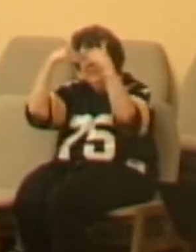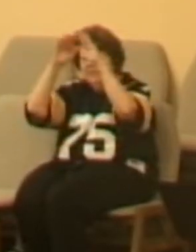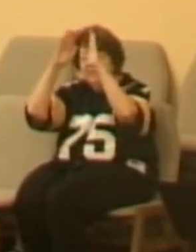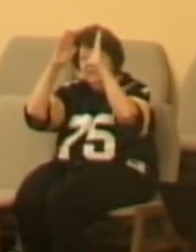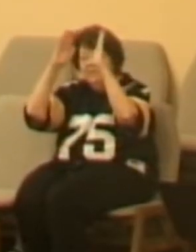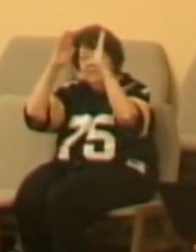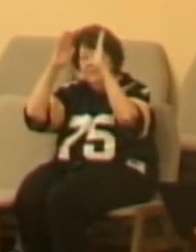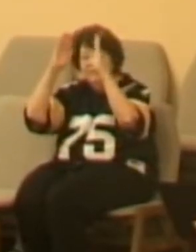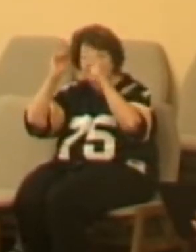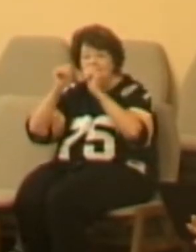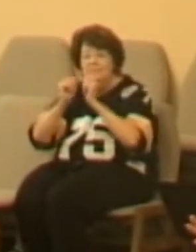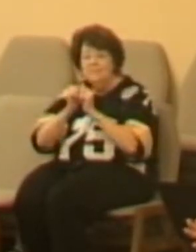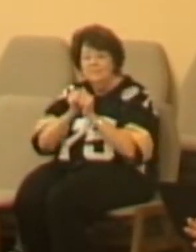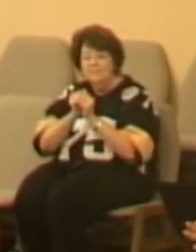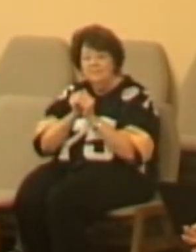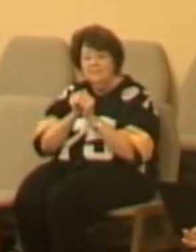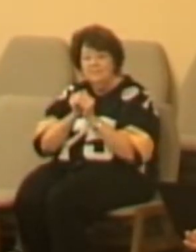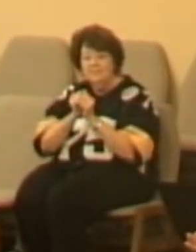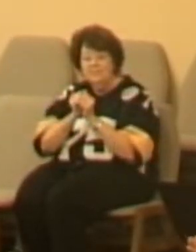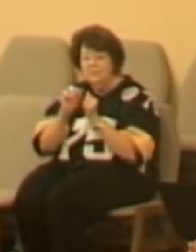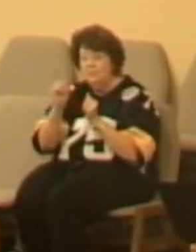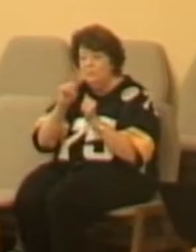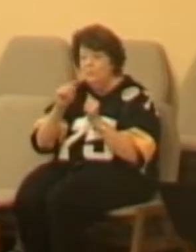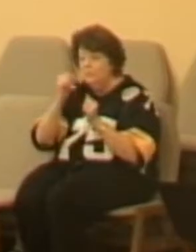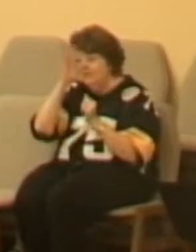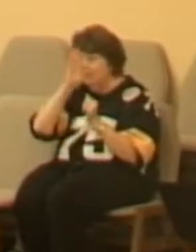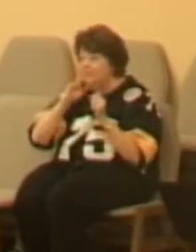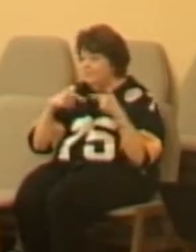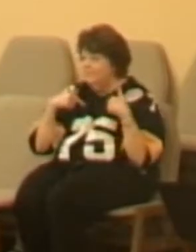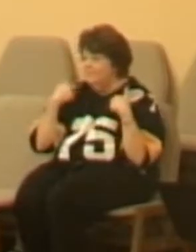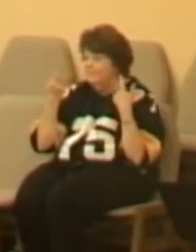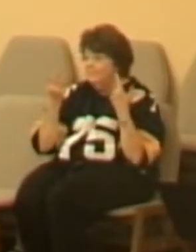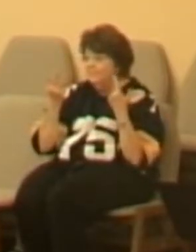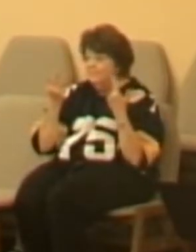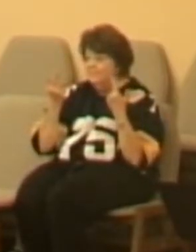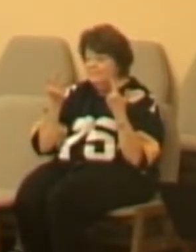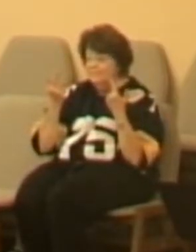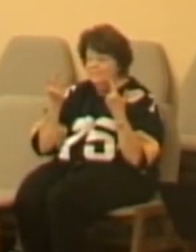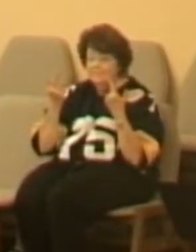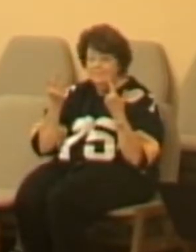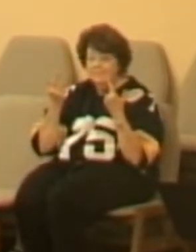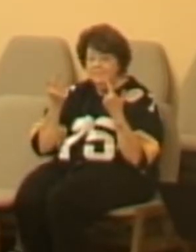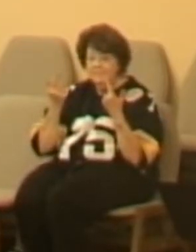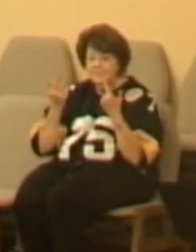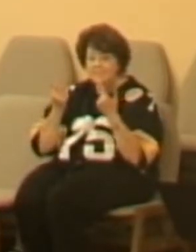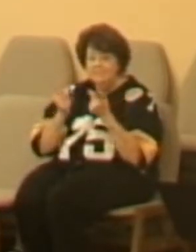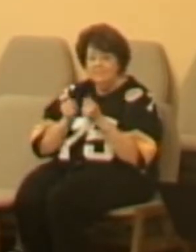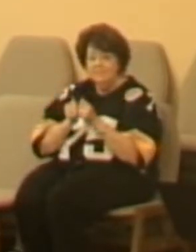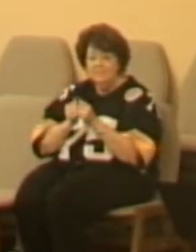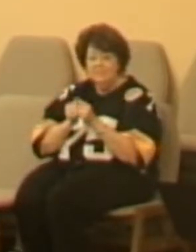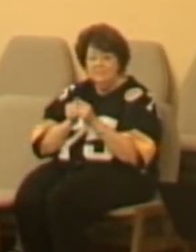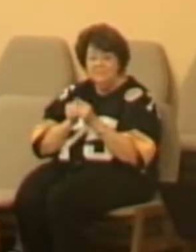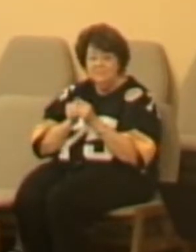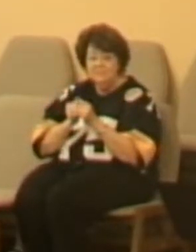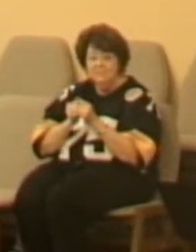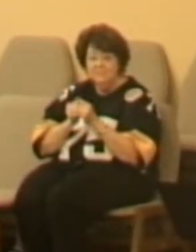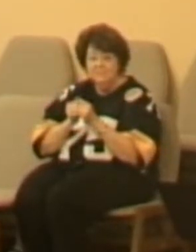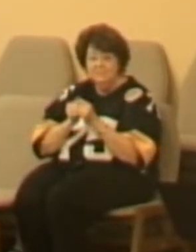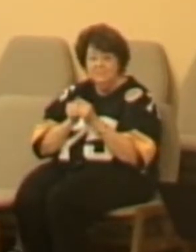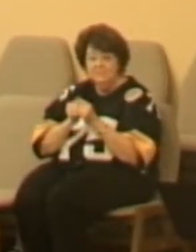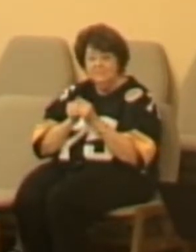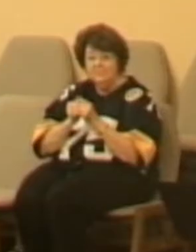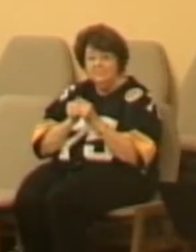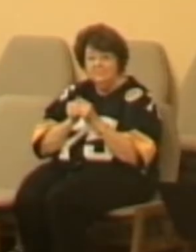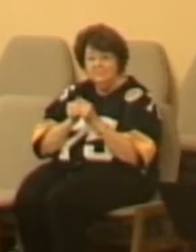heaven by the way, is the abode of God. It's the place where God dwells, according to the Greek. So get the image,